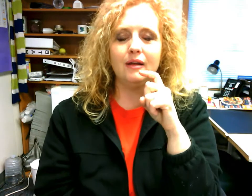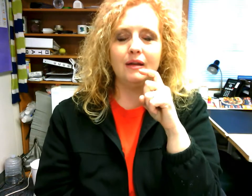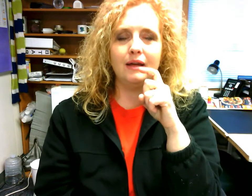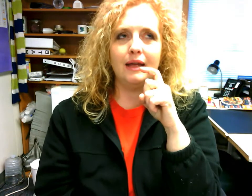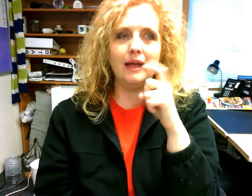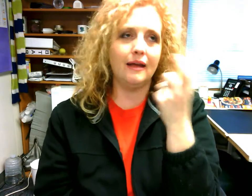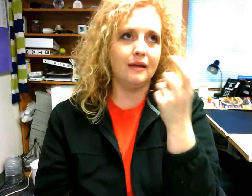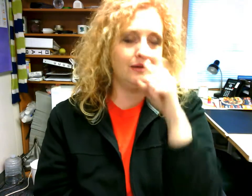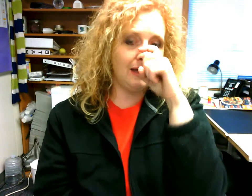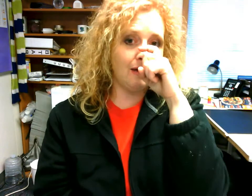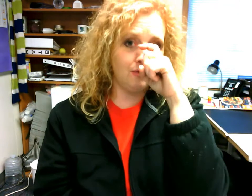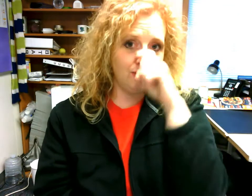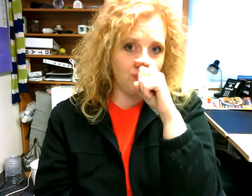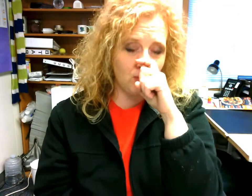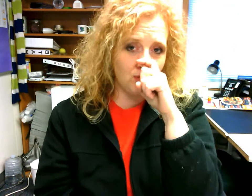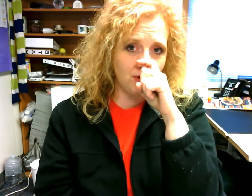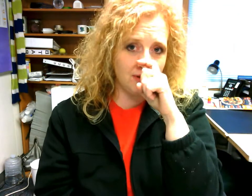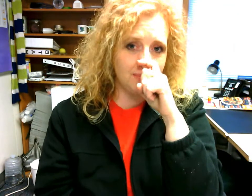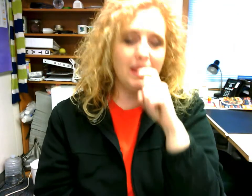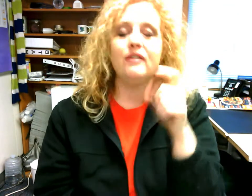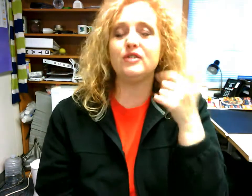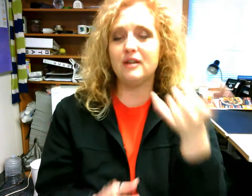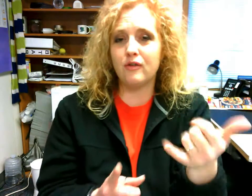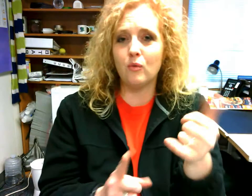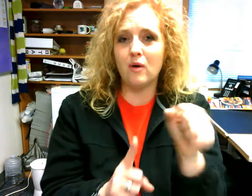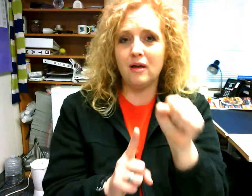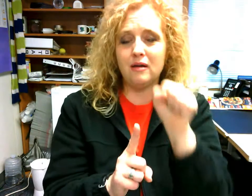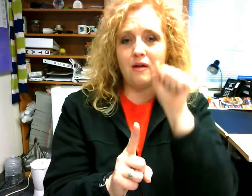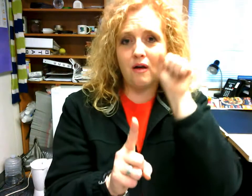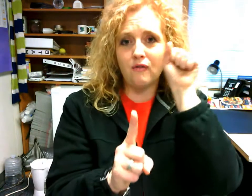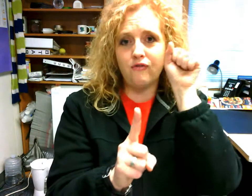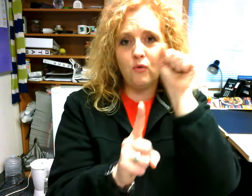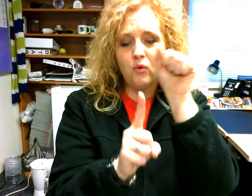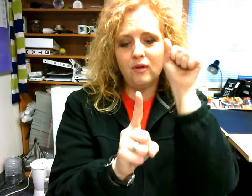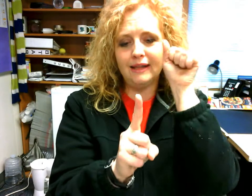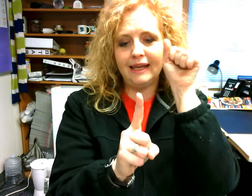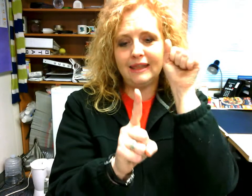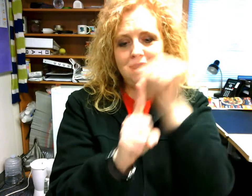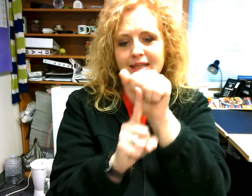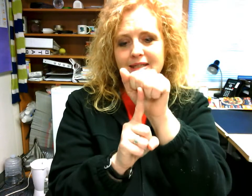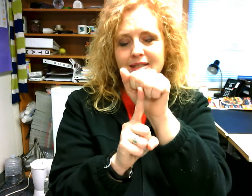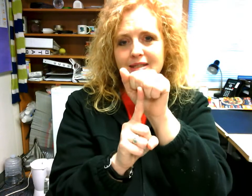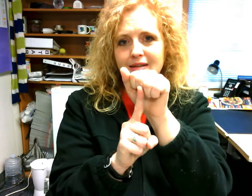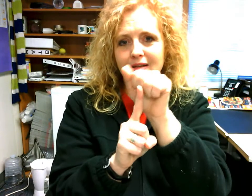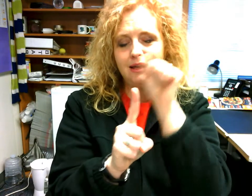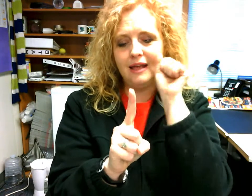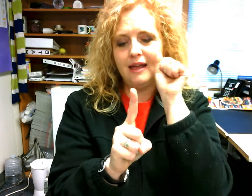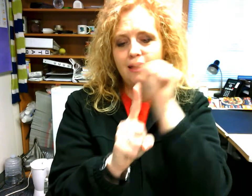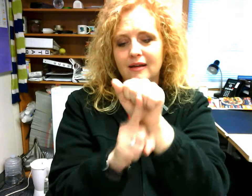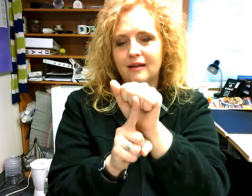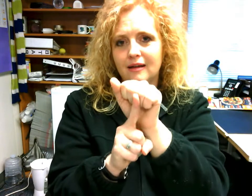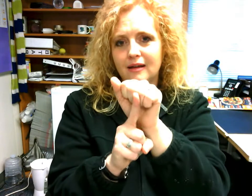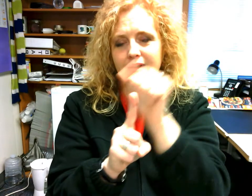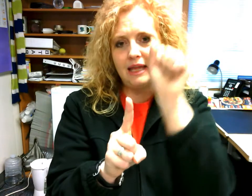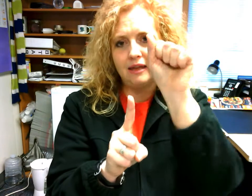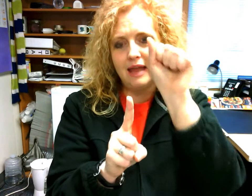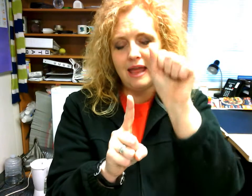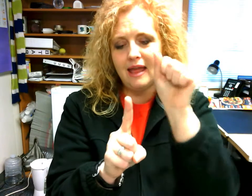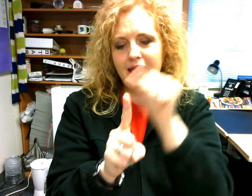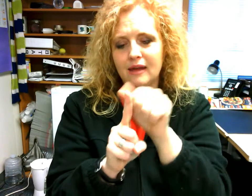and yeah fool there's another one a fool like this like an a and